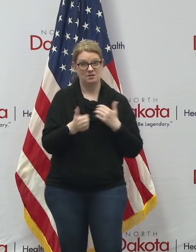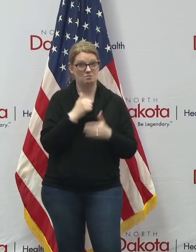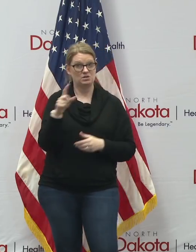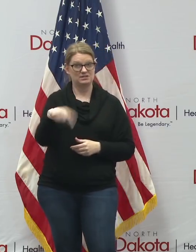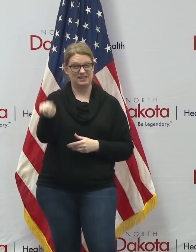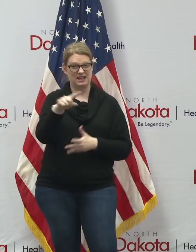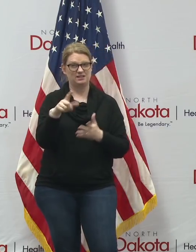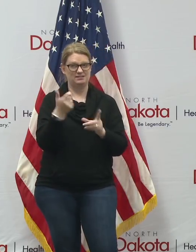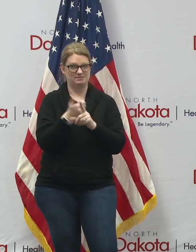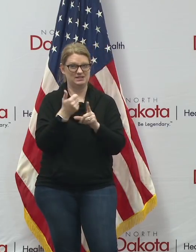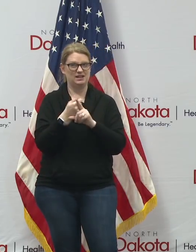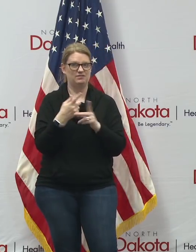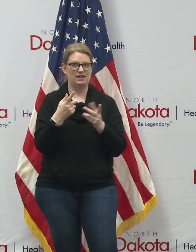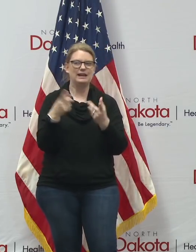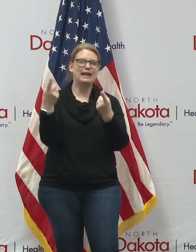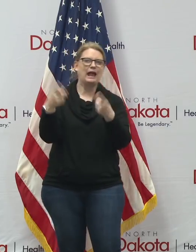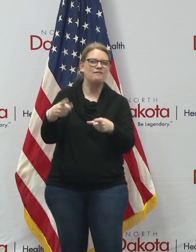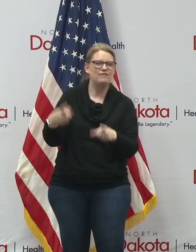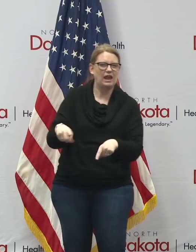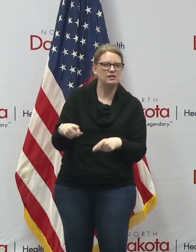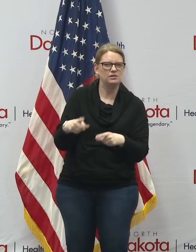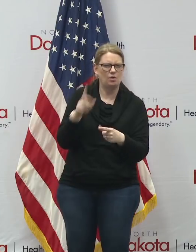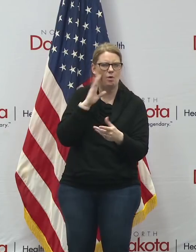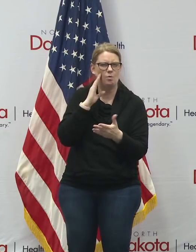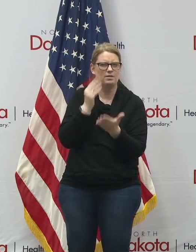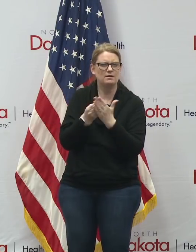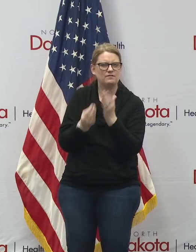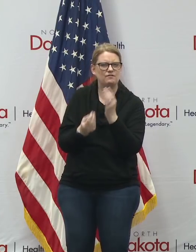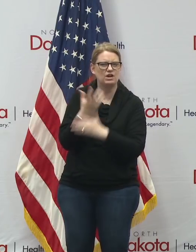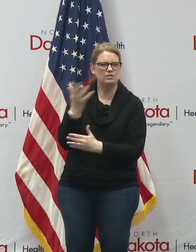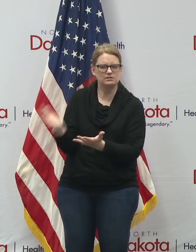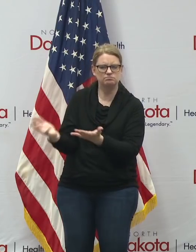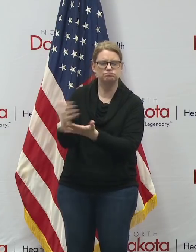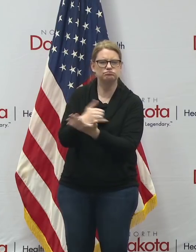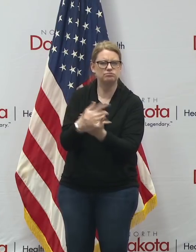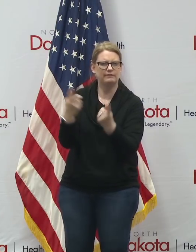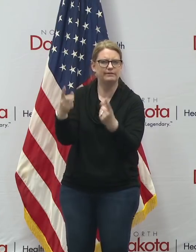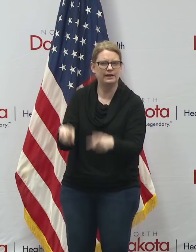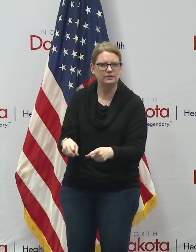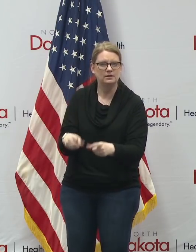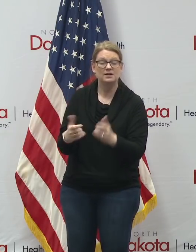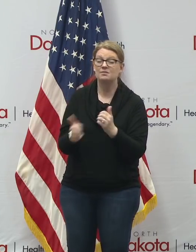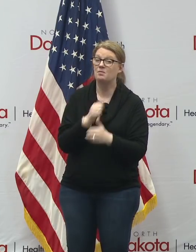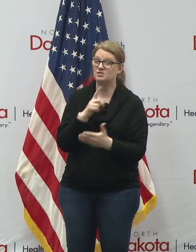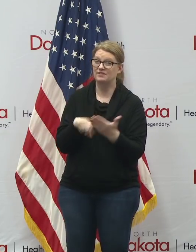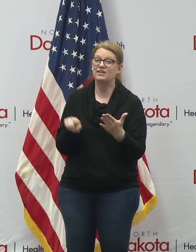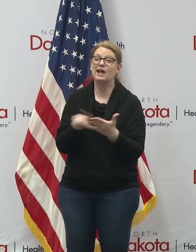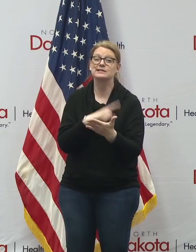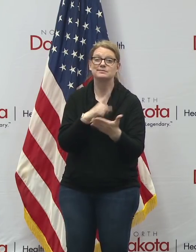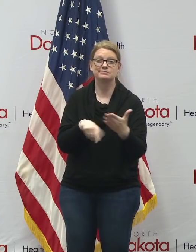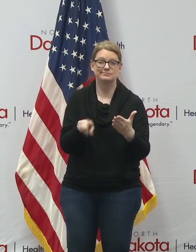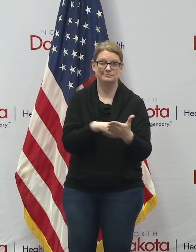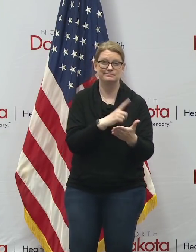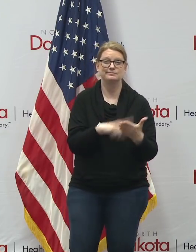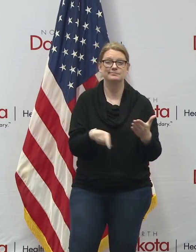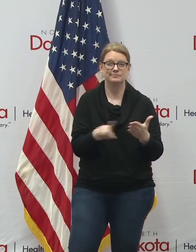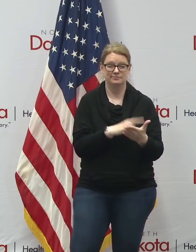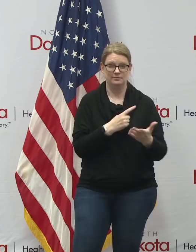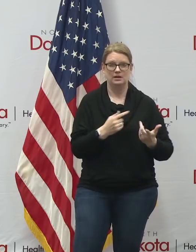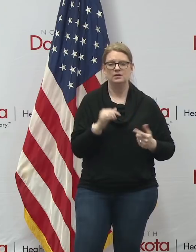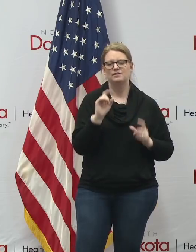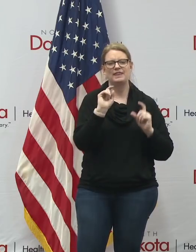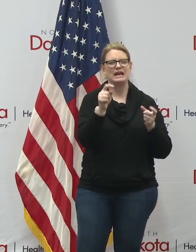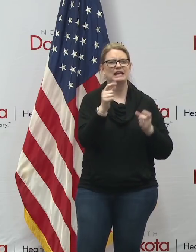charitable event of one sort or another that they had planned that's some evidence i think there's some information you can get from their